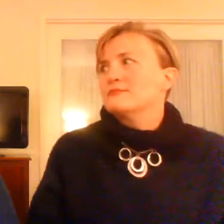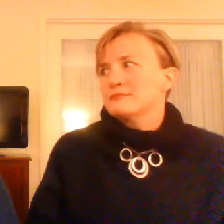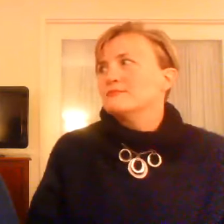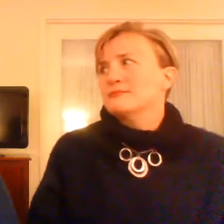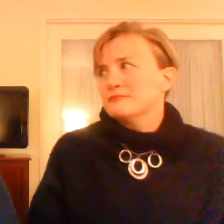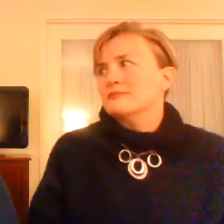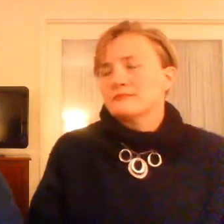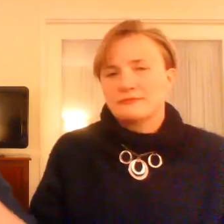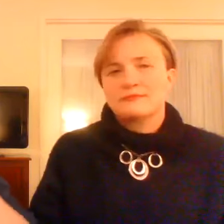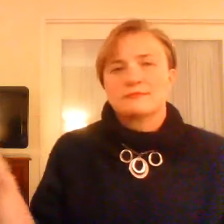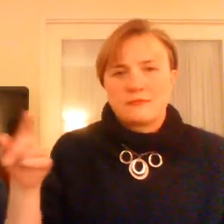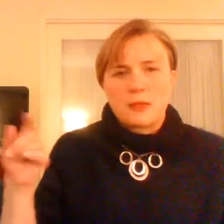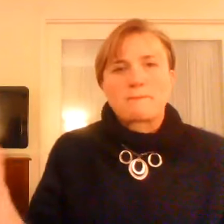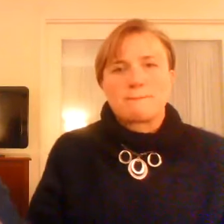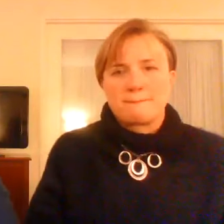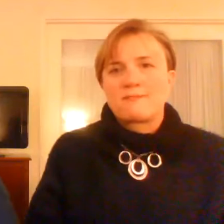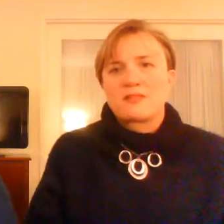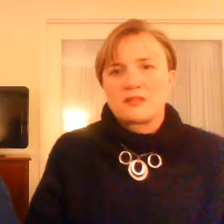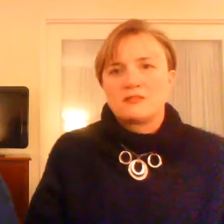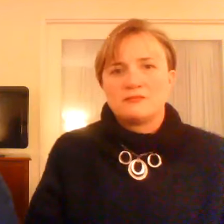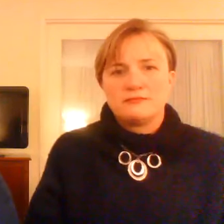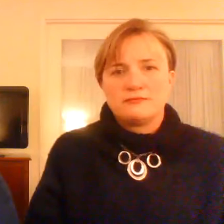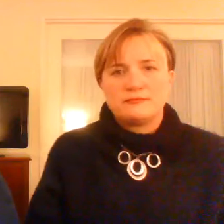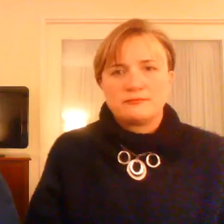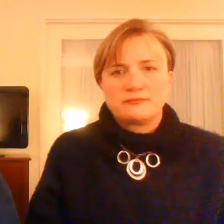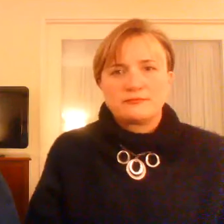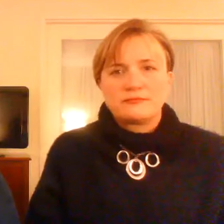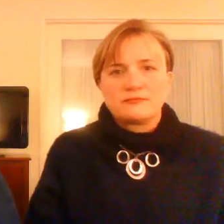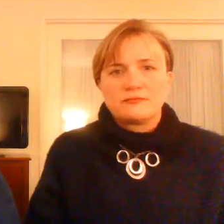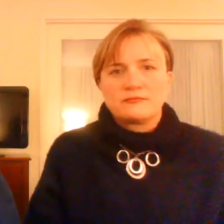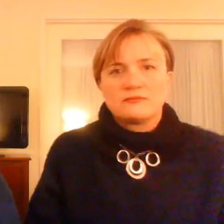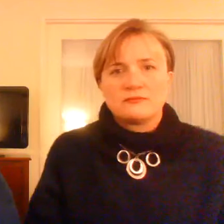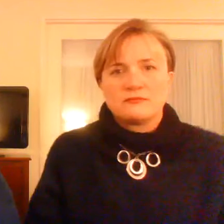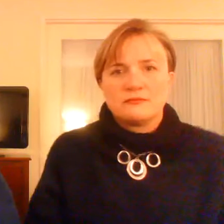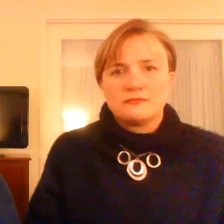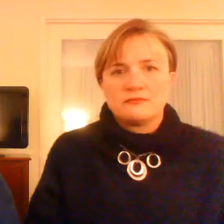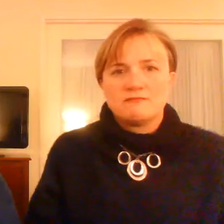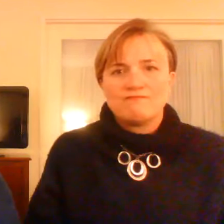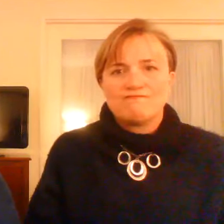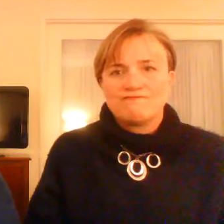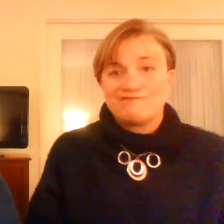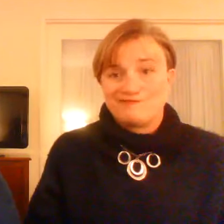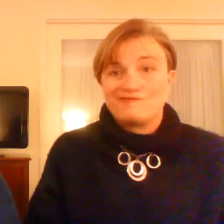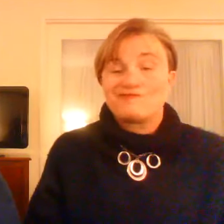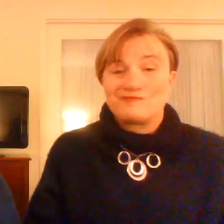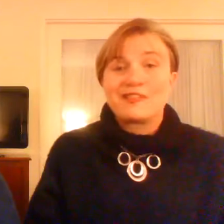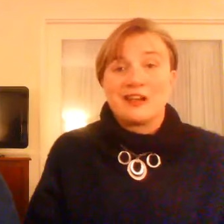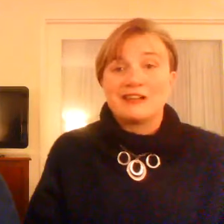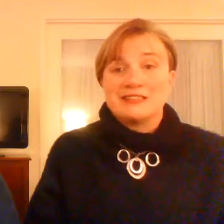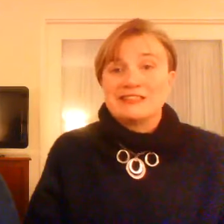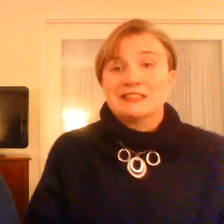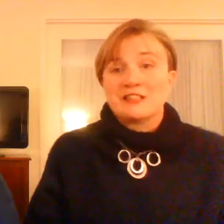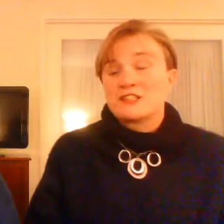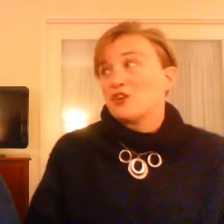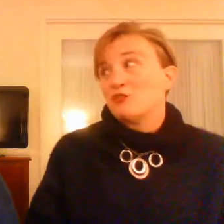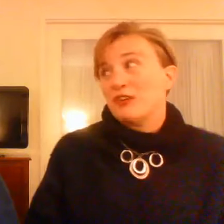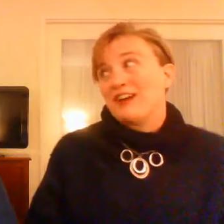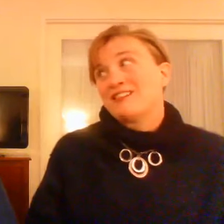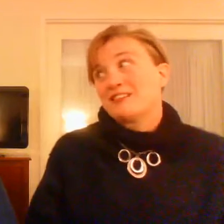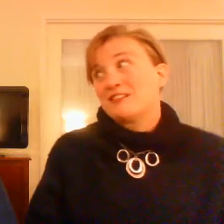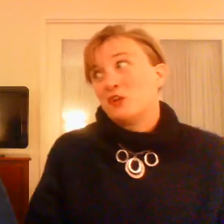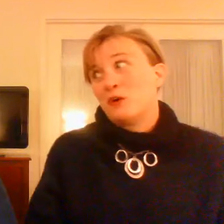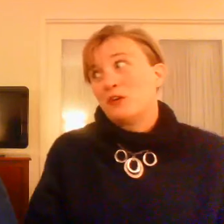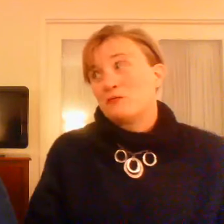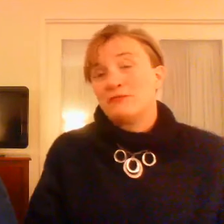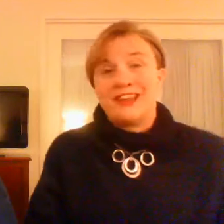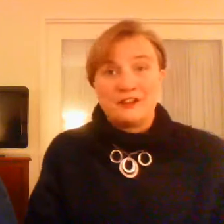Everybody's moving up. Everybody's doing. And if you can't do that with the people around you, this is what you actually need. Yeah. So thank